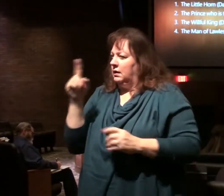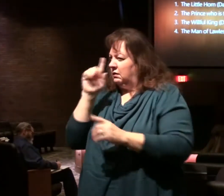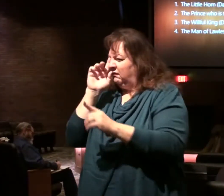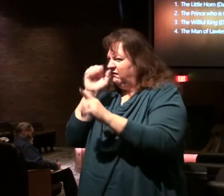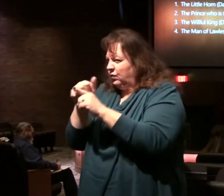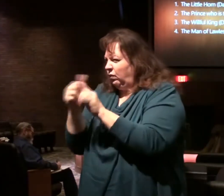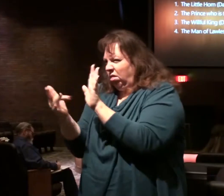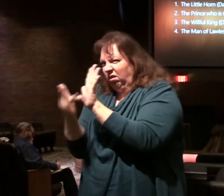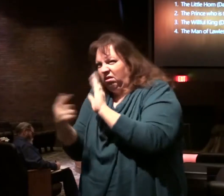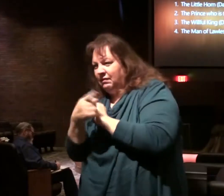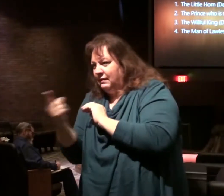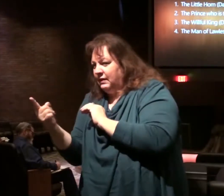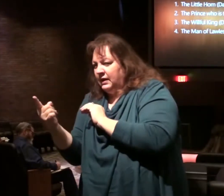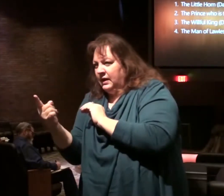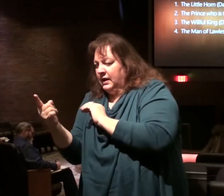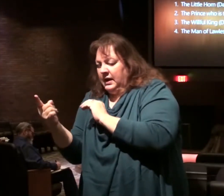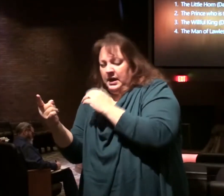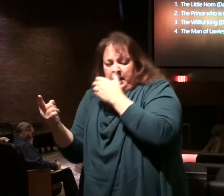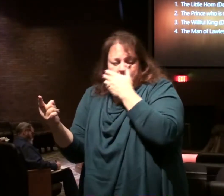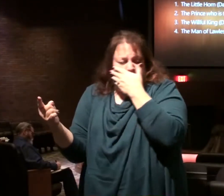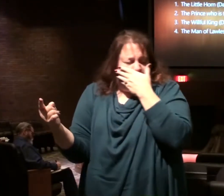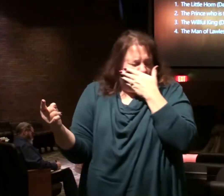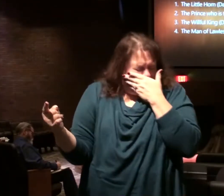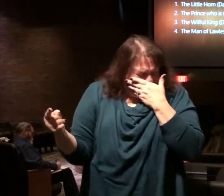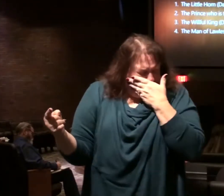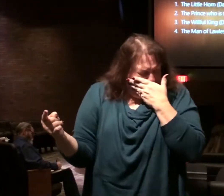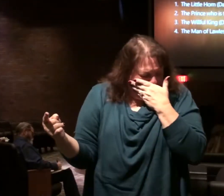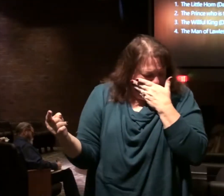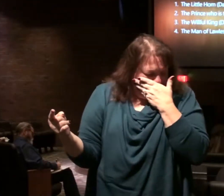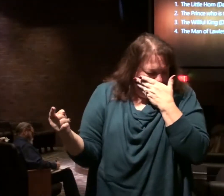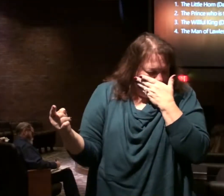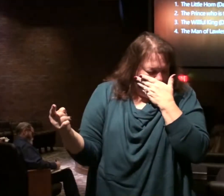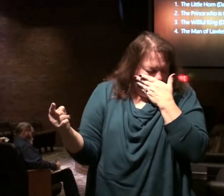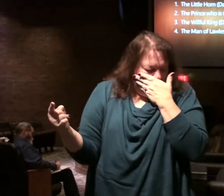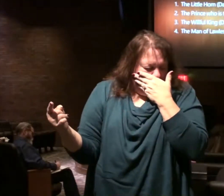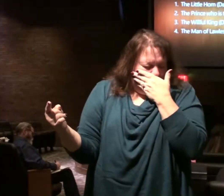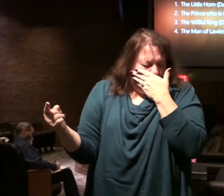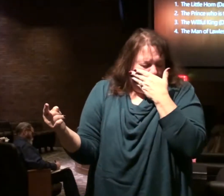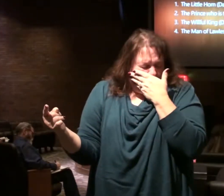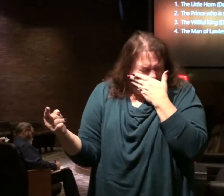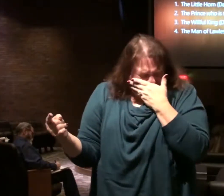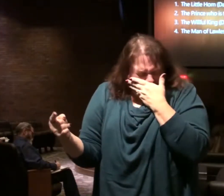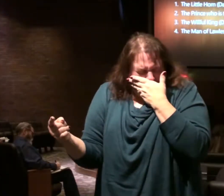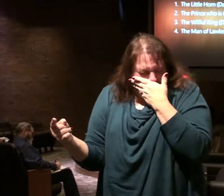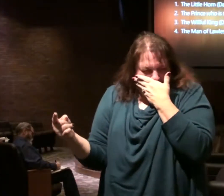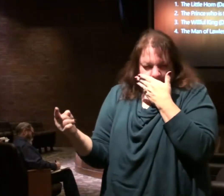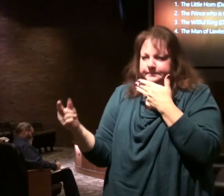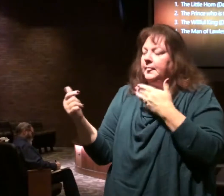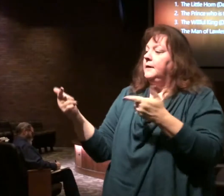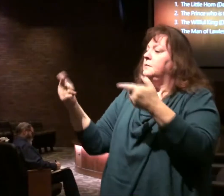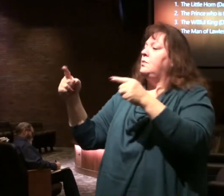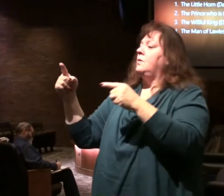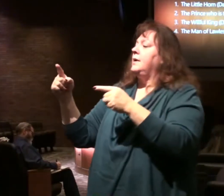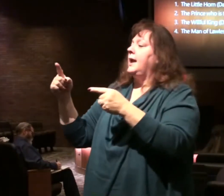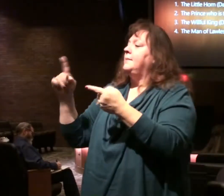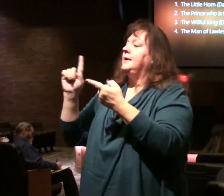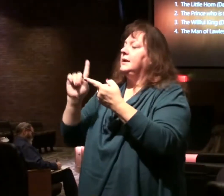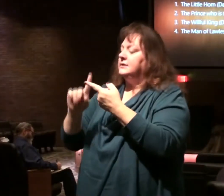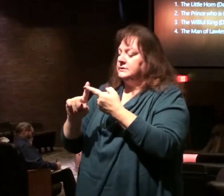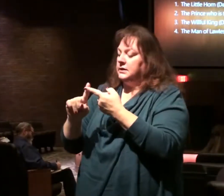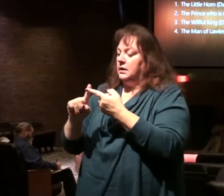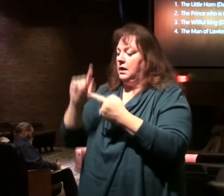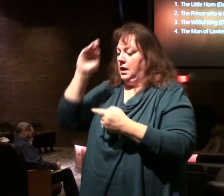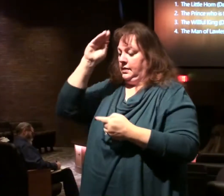you for it will not come unless the apostasy comes first. And the man of lawlessness is revealed.